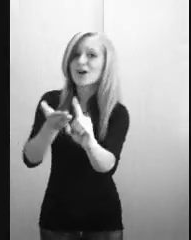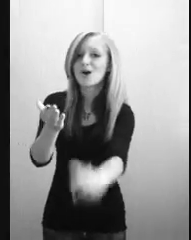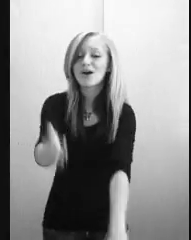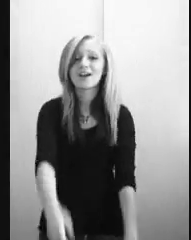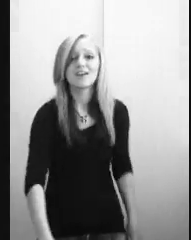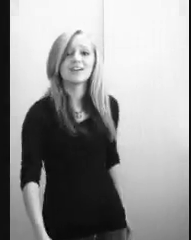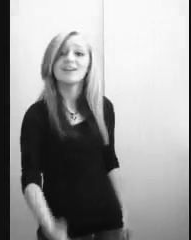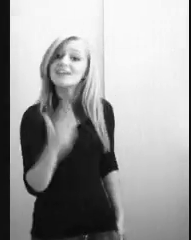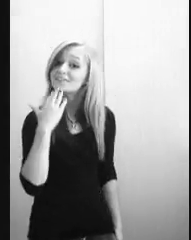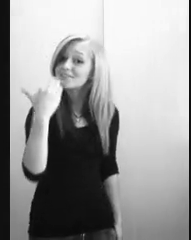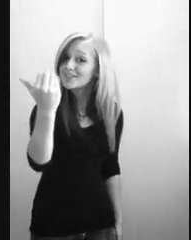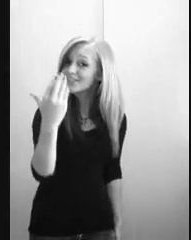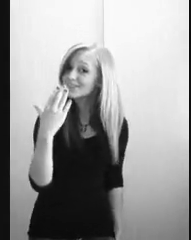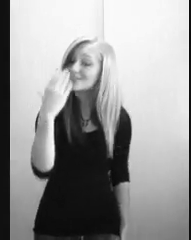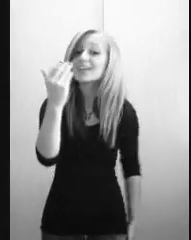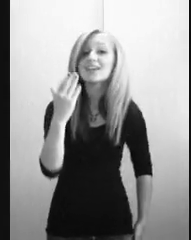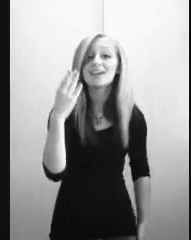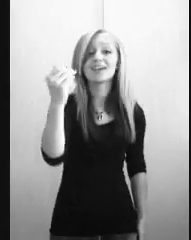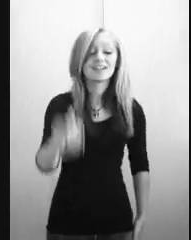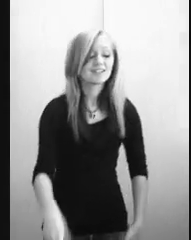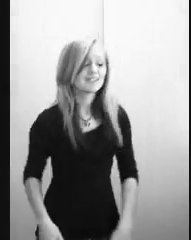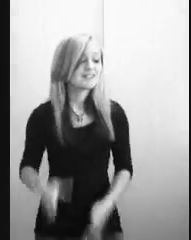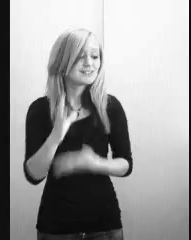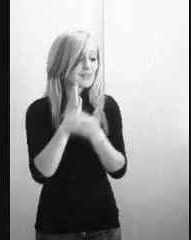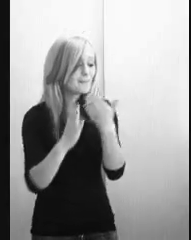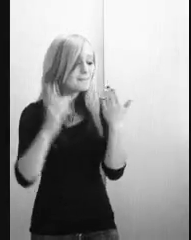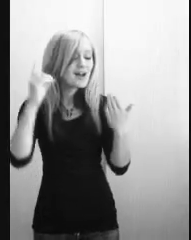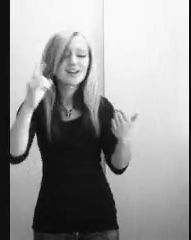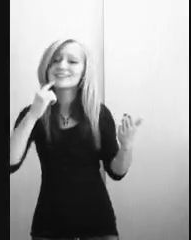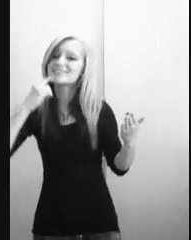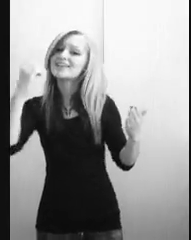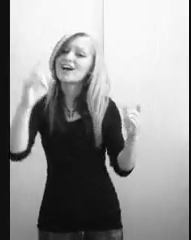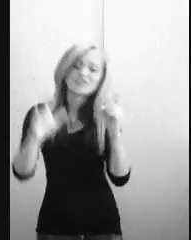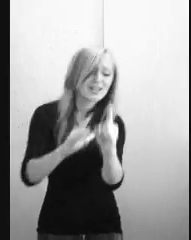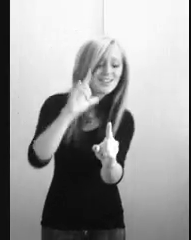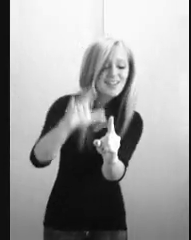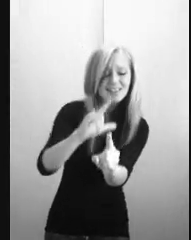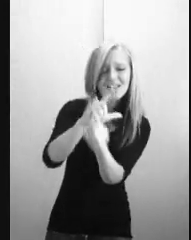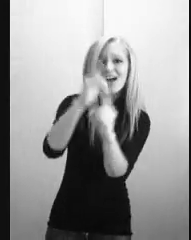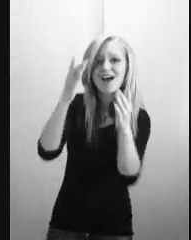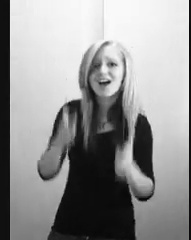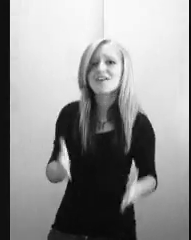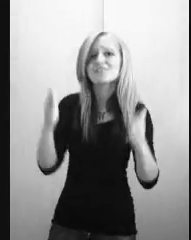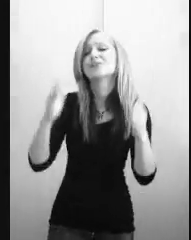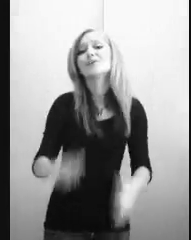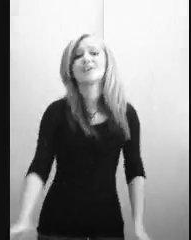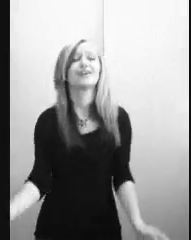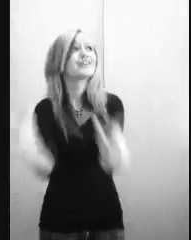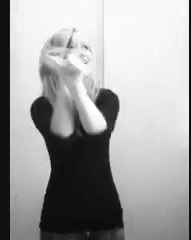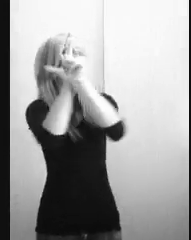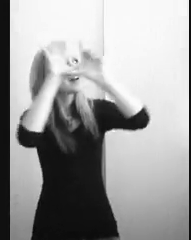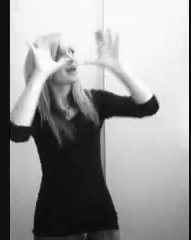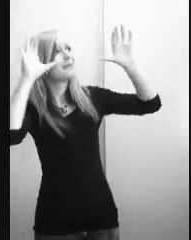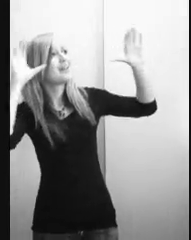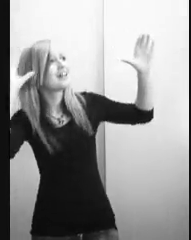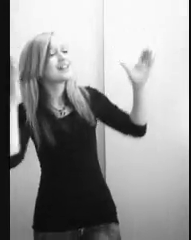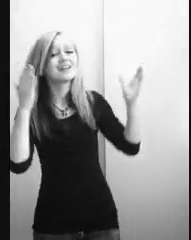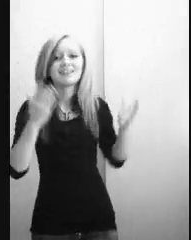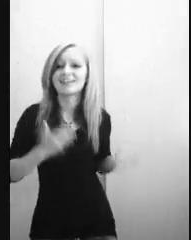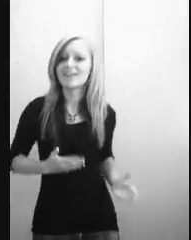you're fifteen, somebody tells you they love you, you're believe